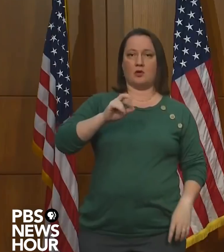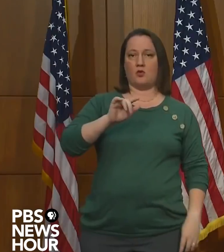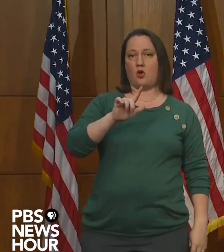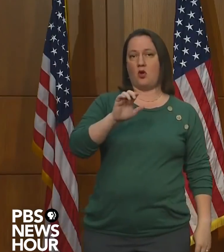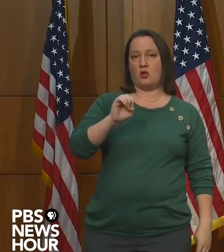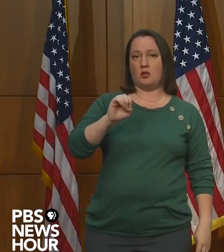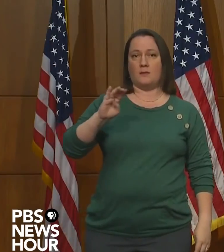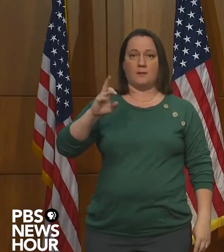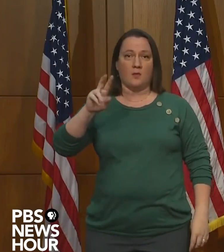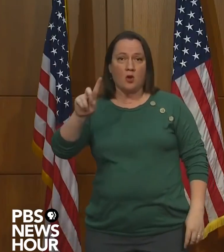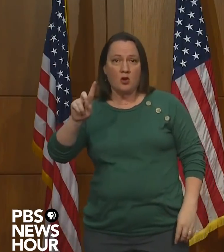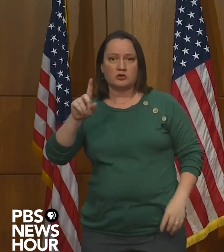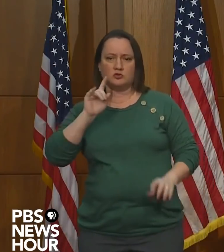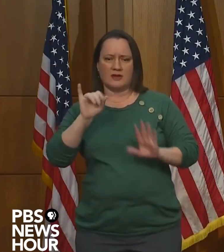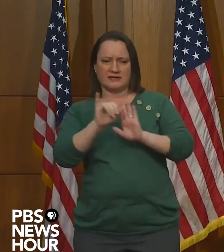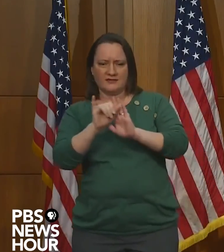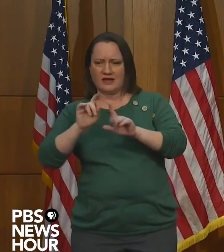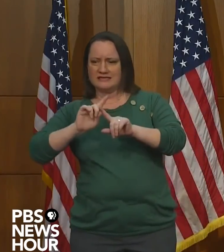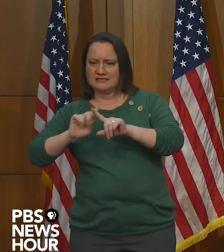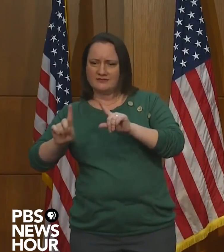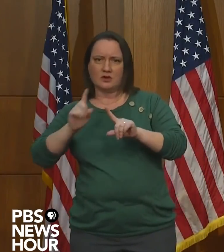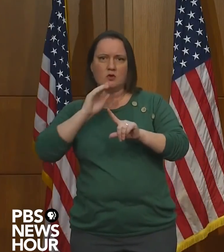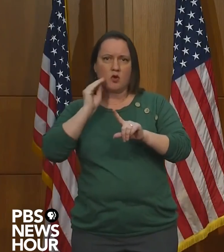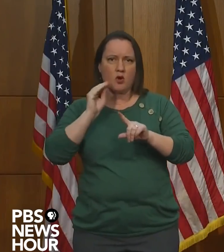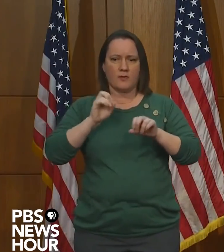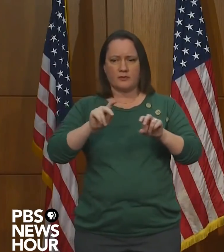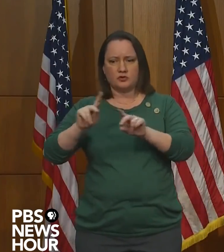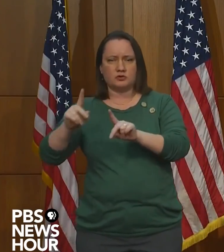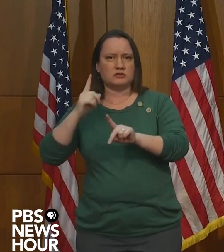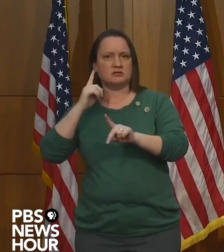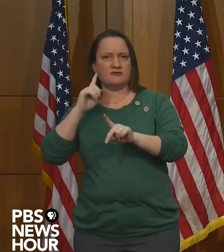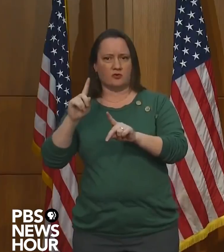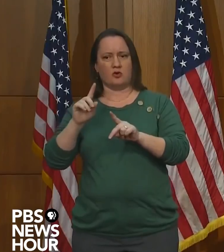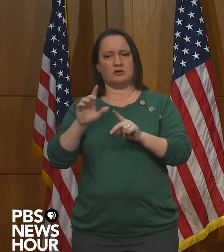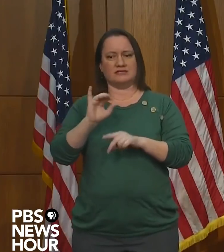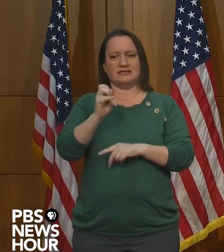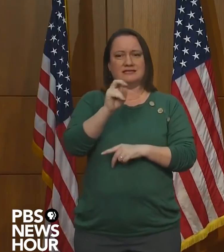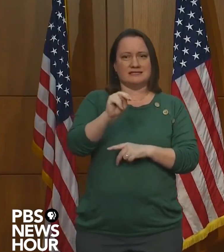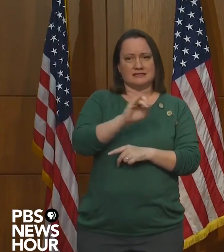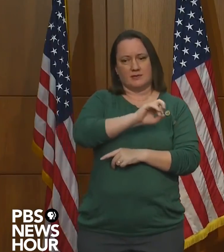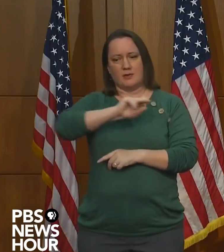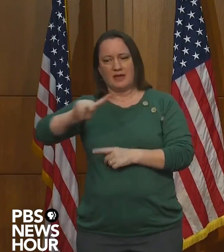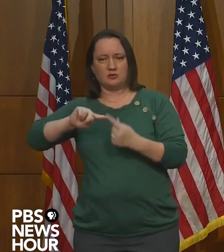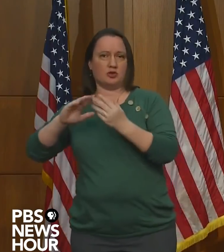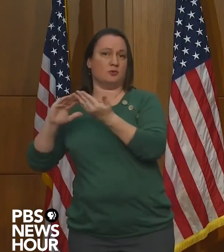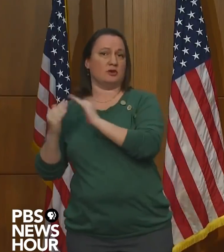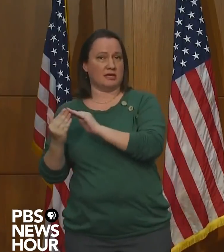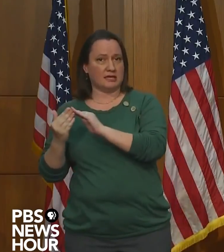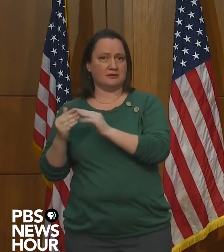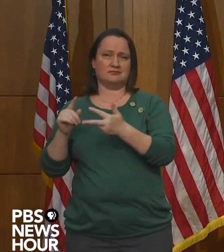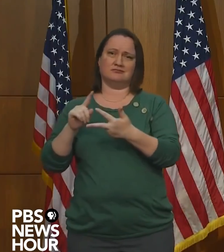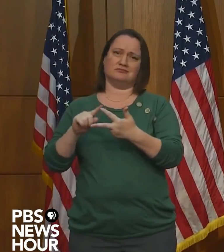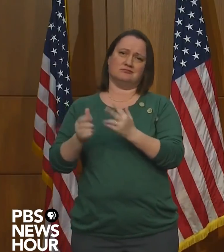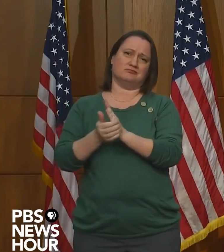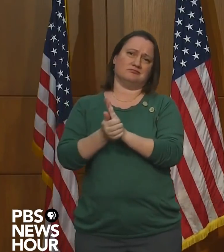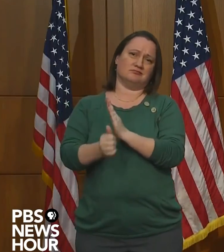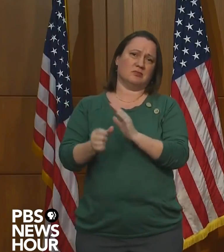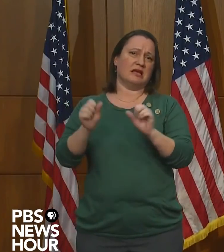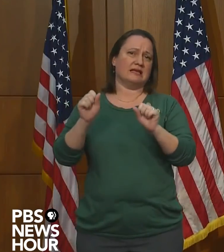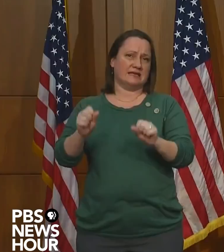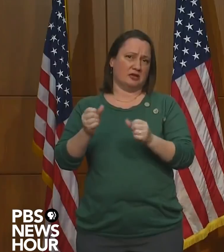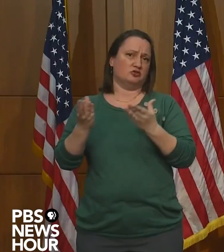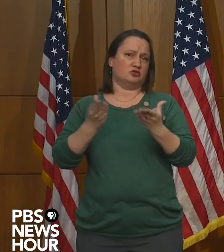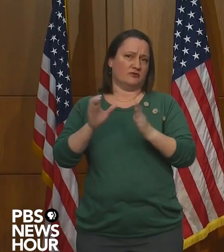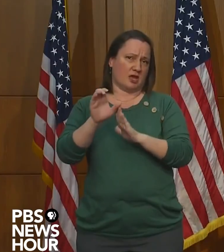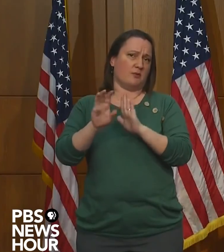for returning citizens. Dr. Terry is well-equipped to serve the Commonwealth in this capacity. And